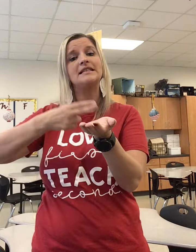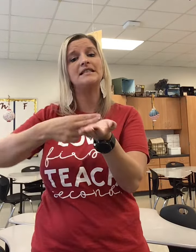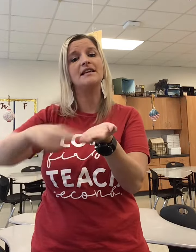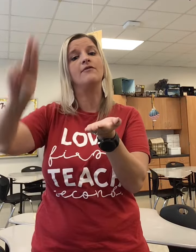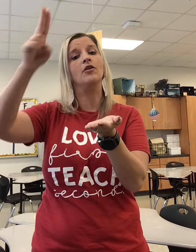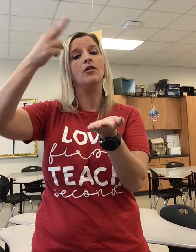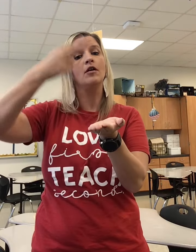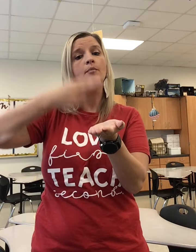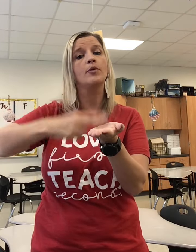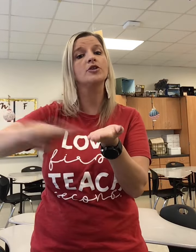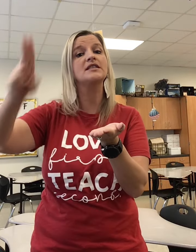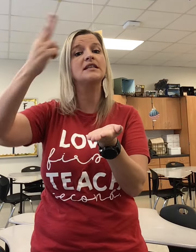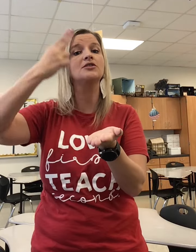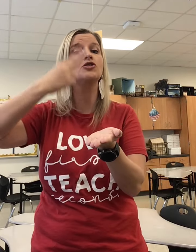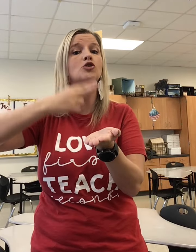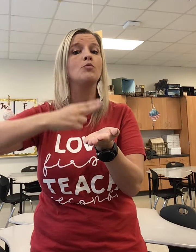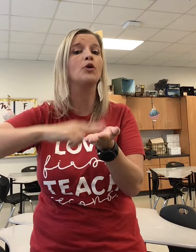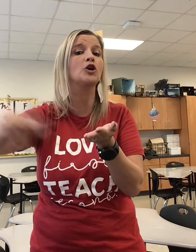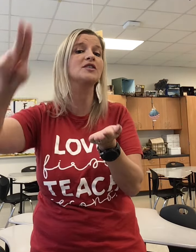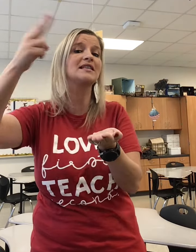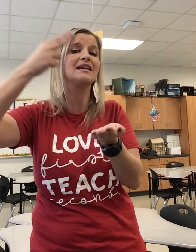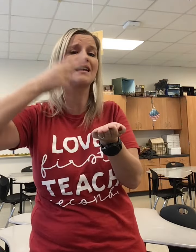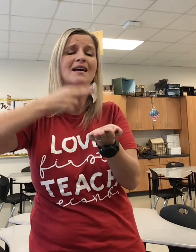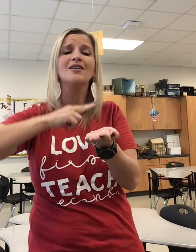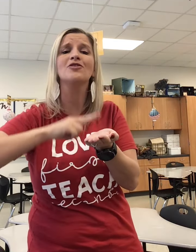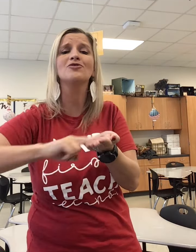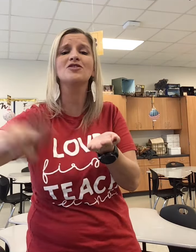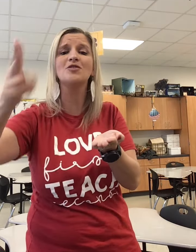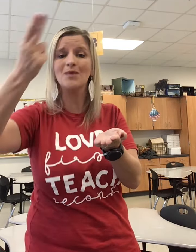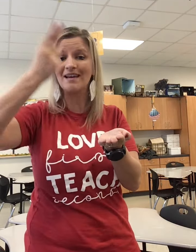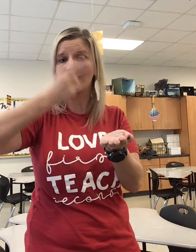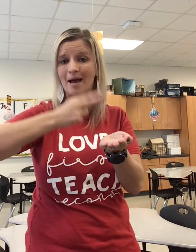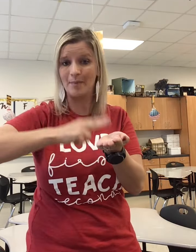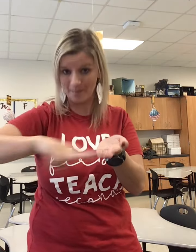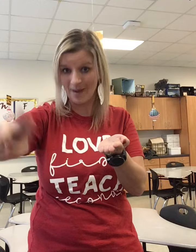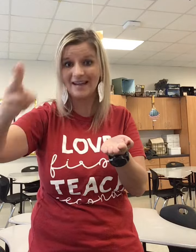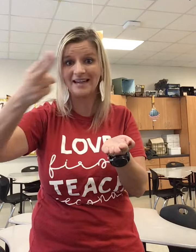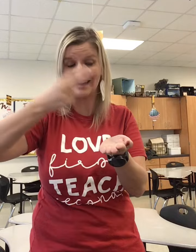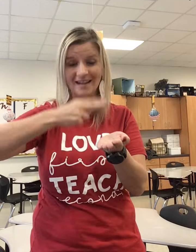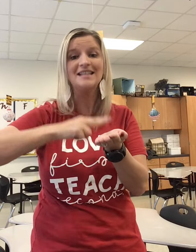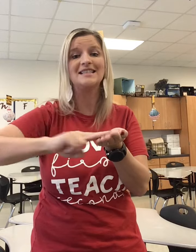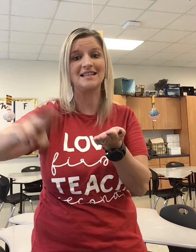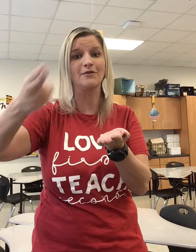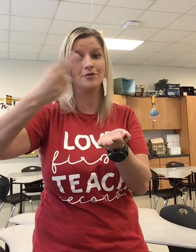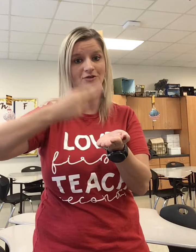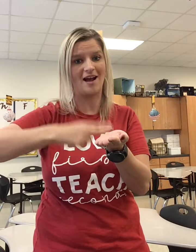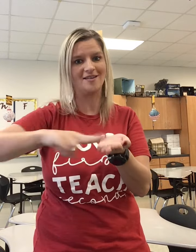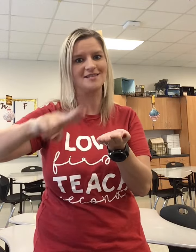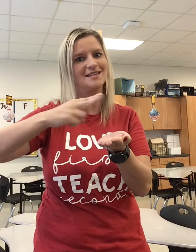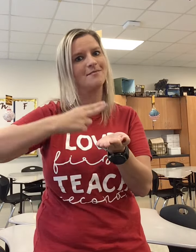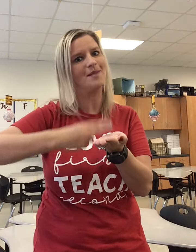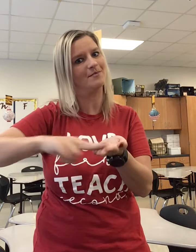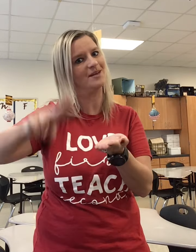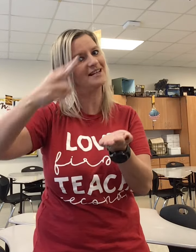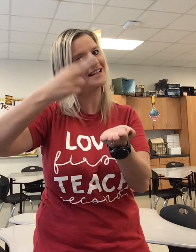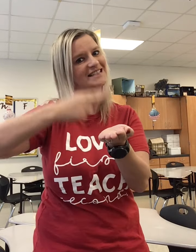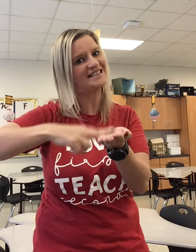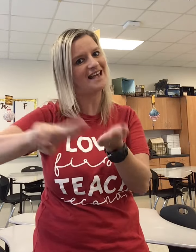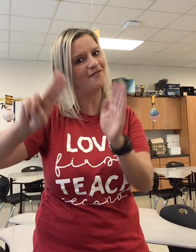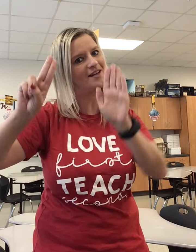civil person to person. You're suing them. Money. Civil trials is Amendment 7.